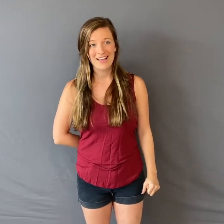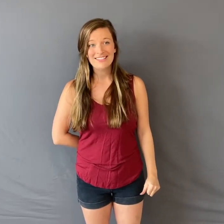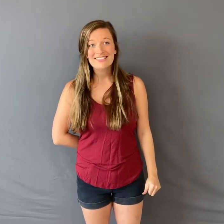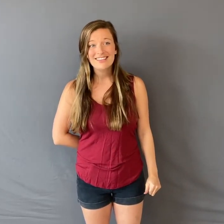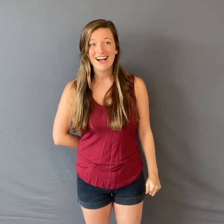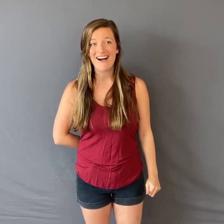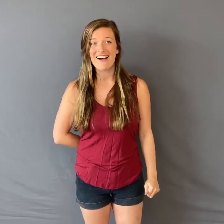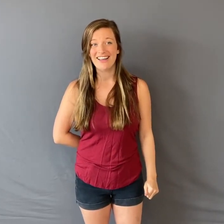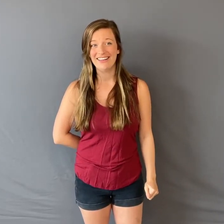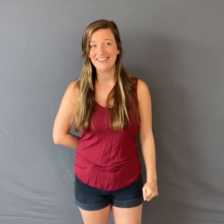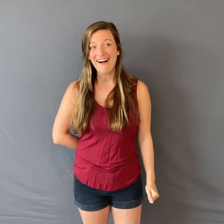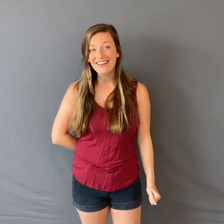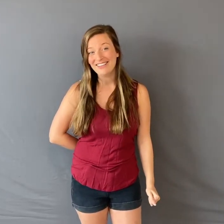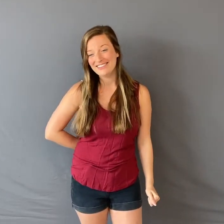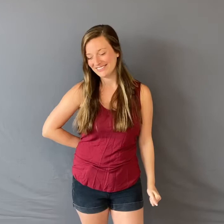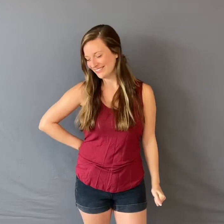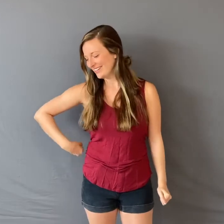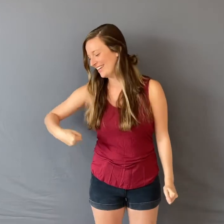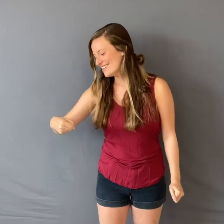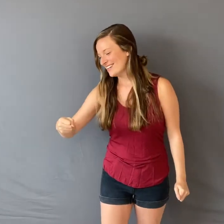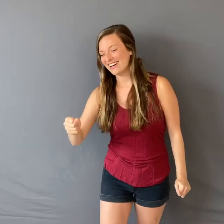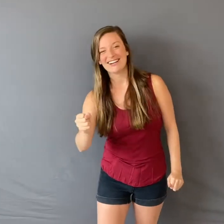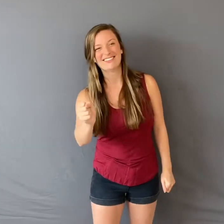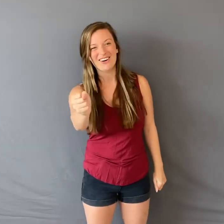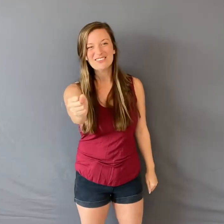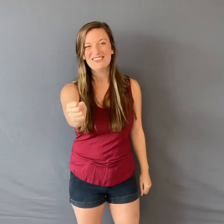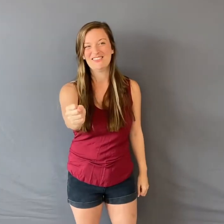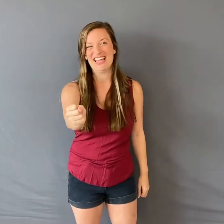But I got you a goldfish